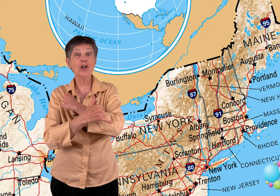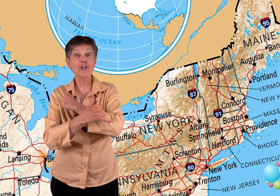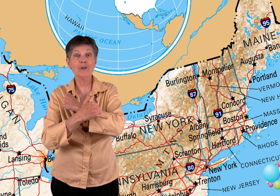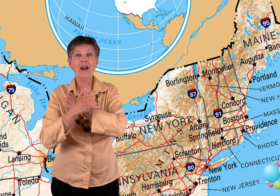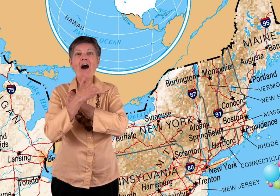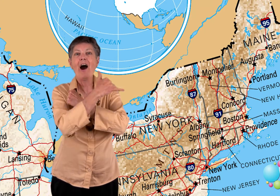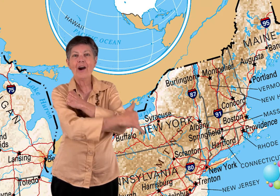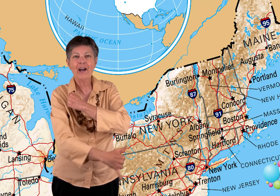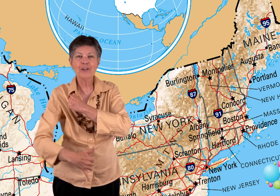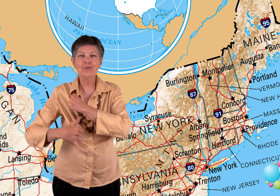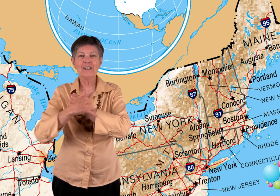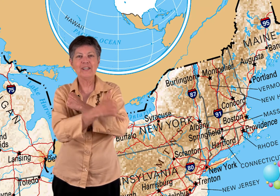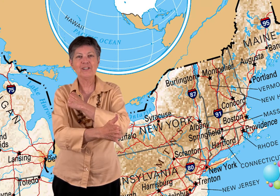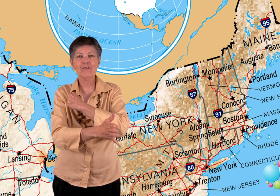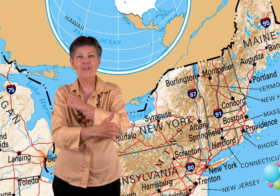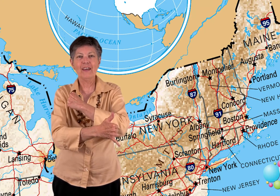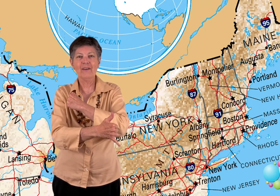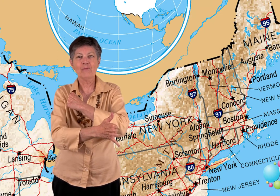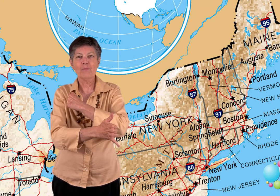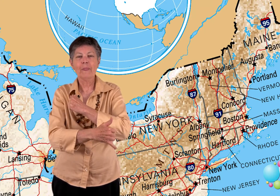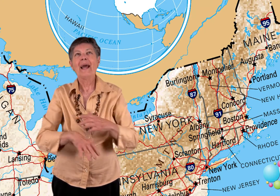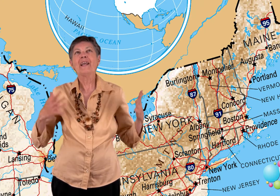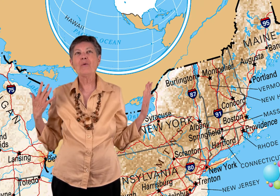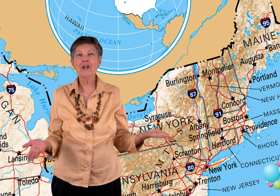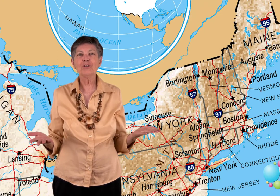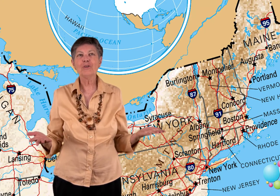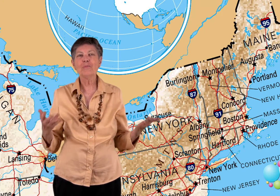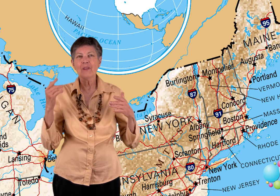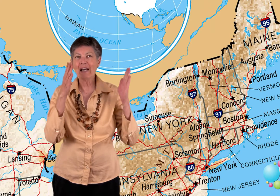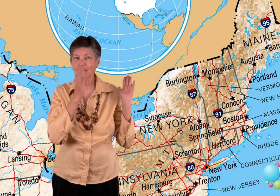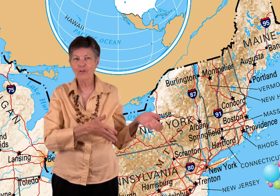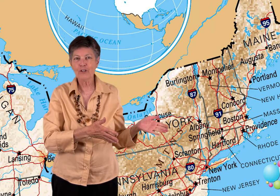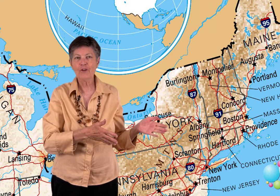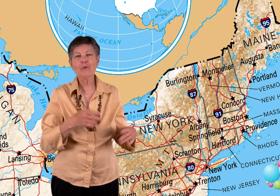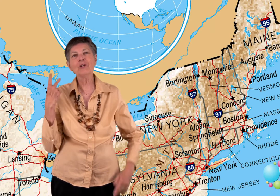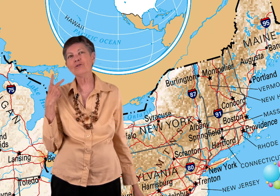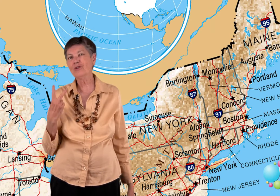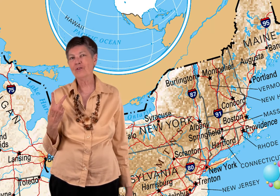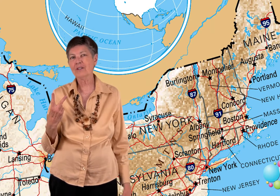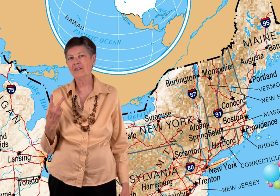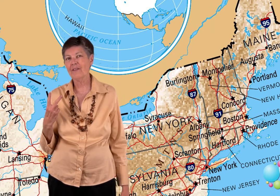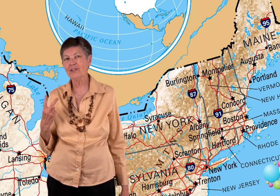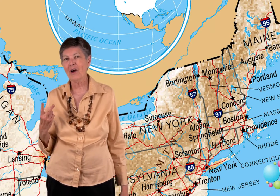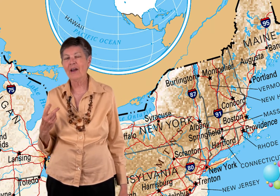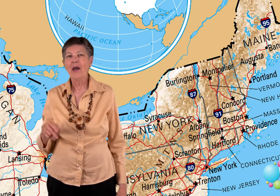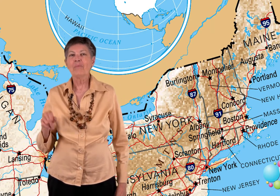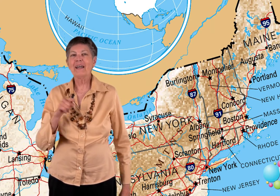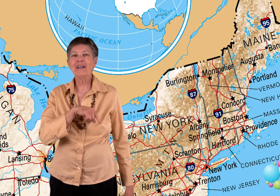country, our country tis of thee. Now, we're going to do, that's the first verse. We're going to do two verses on this song, because